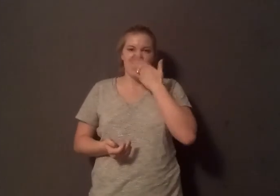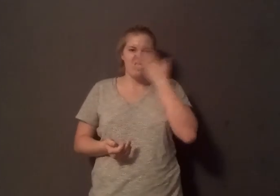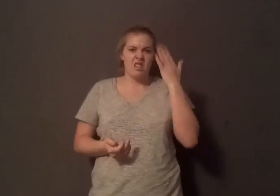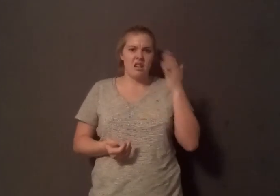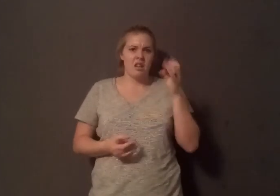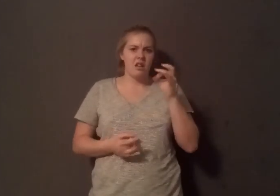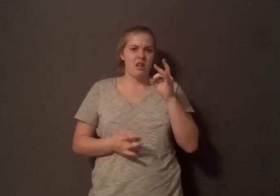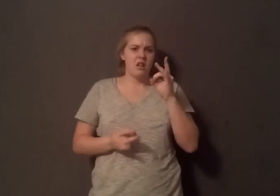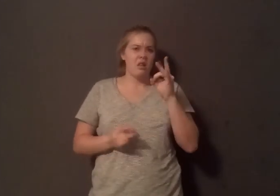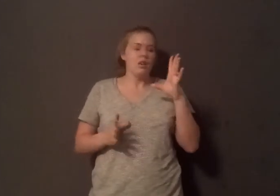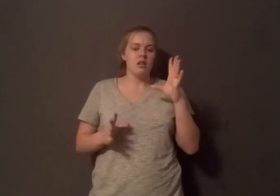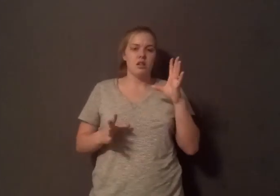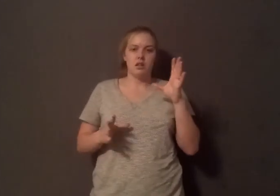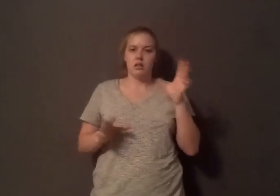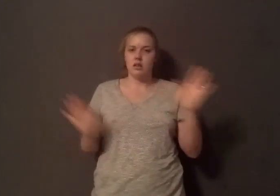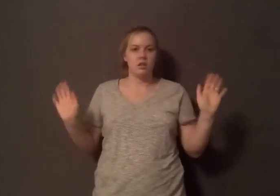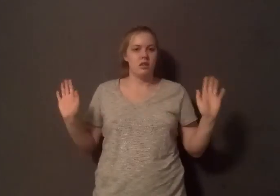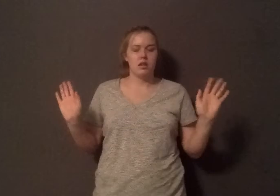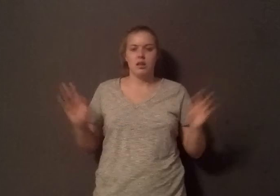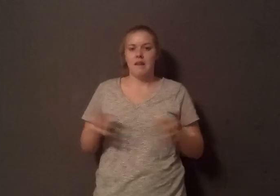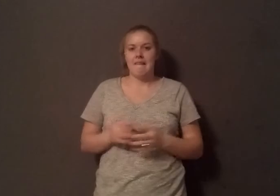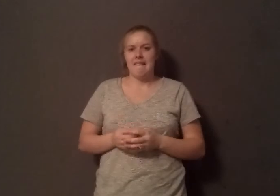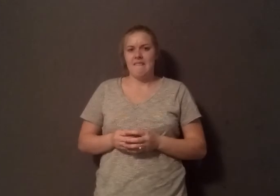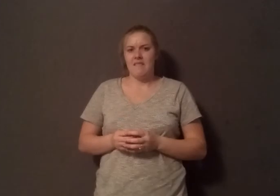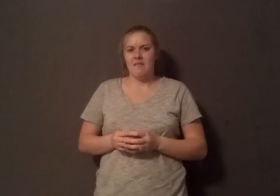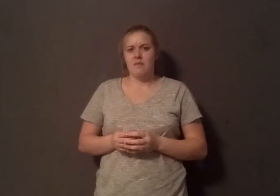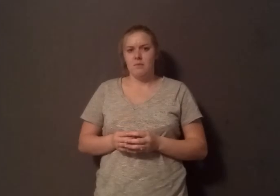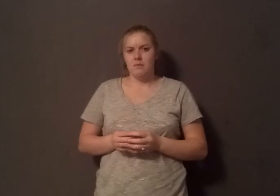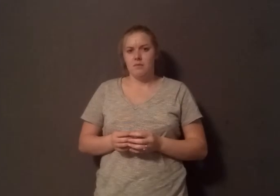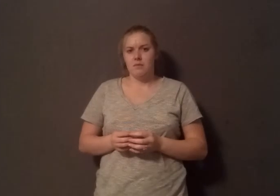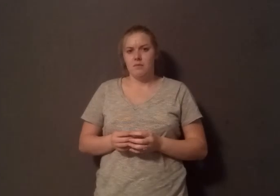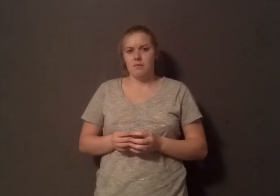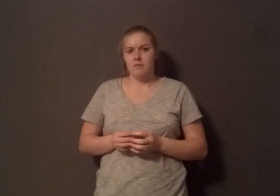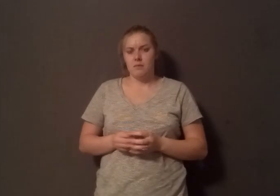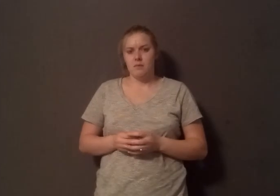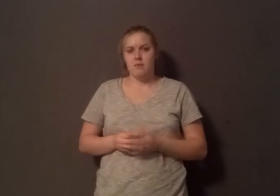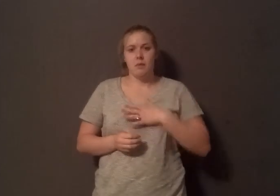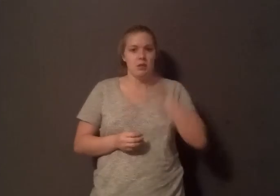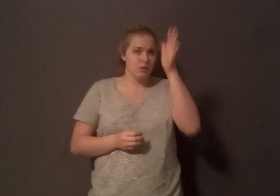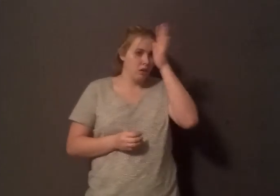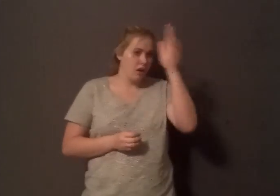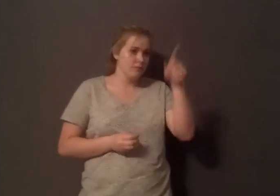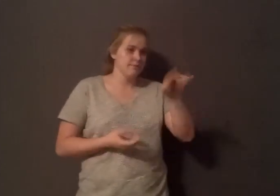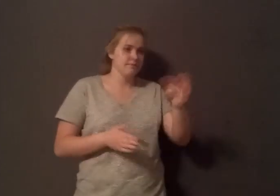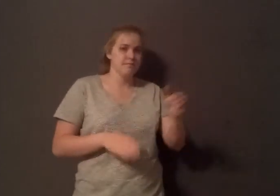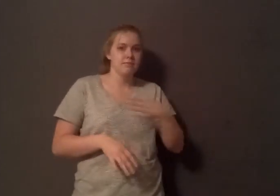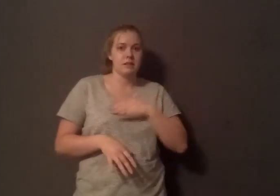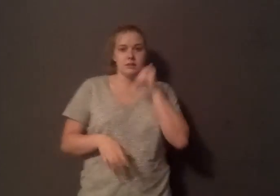never worse than any dead body. It's the family graveyard. I have my grandmother out there, my sisters, my